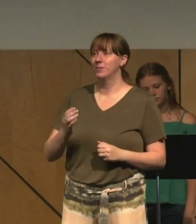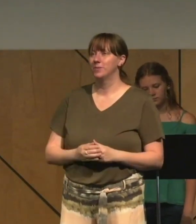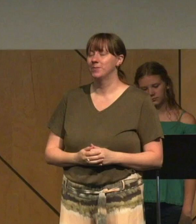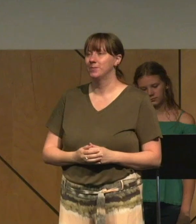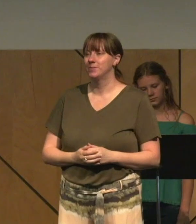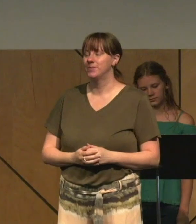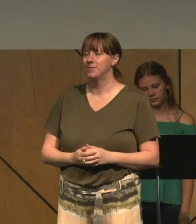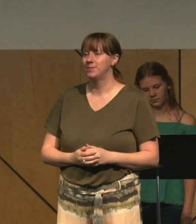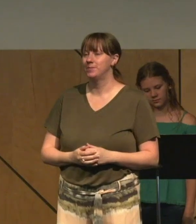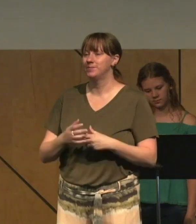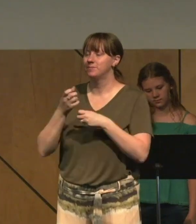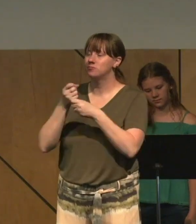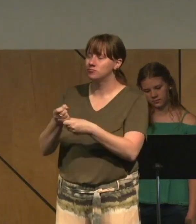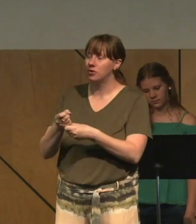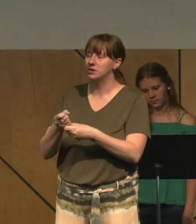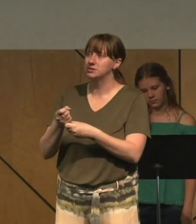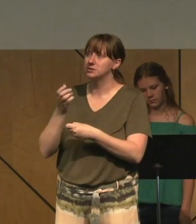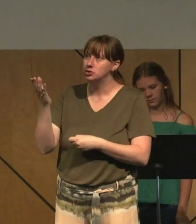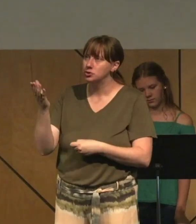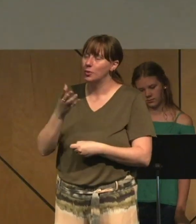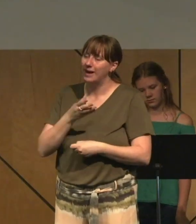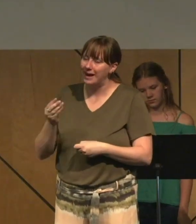and trusted Christian friends.